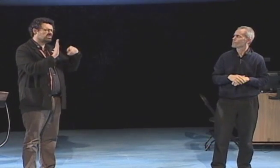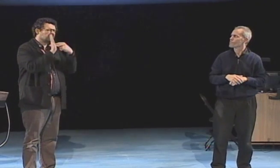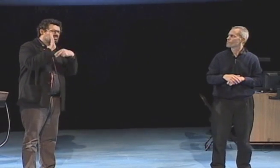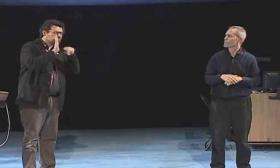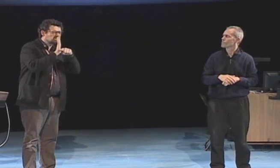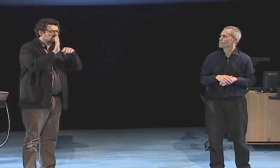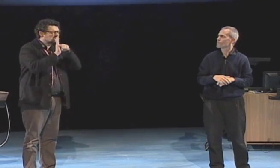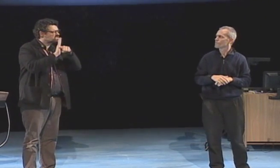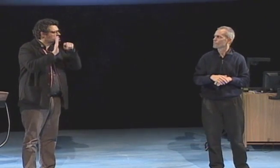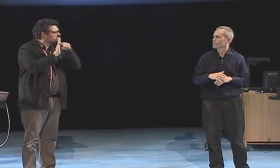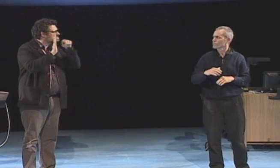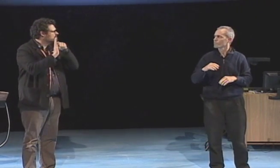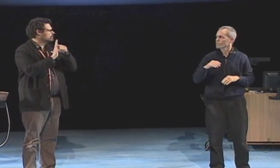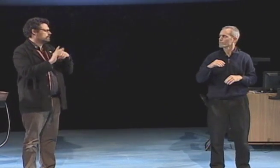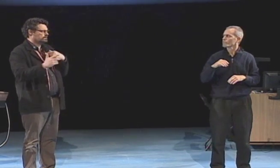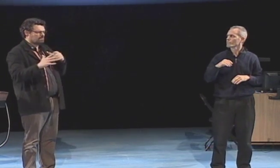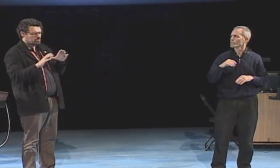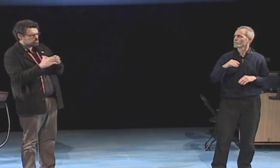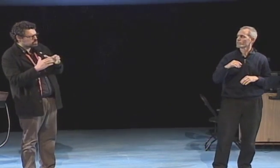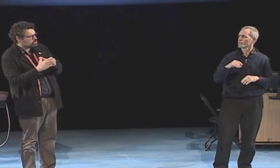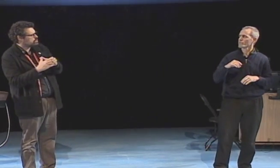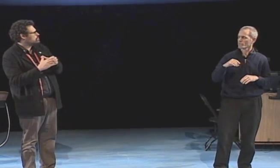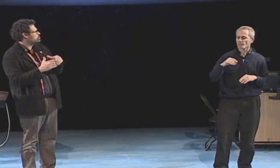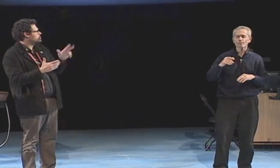sign, is interesting.